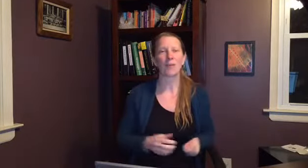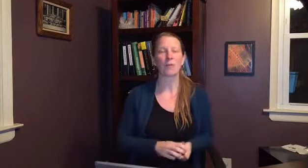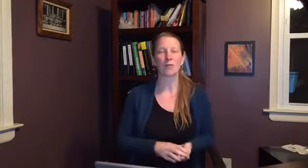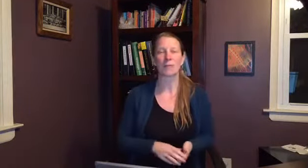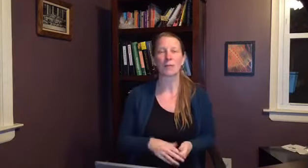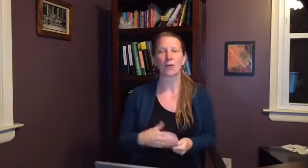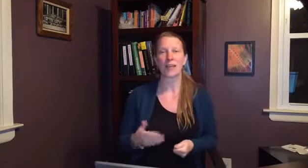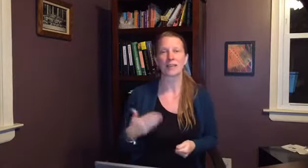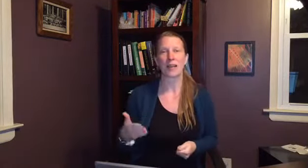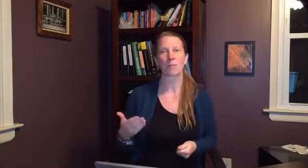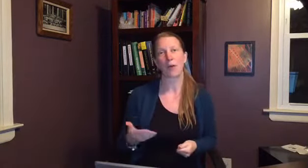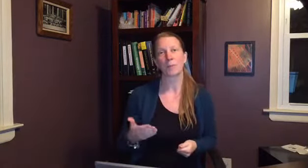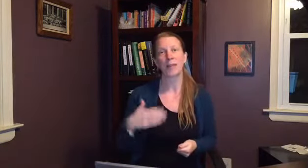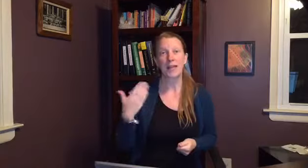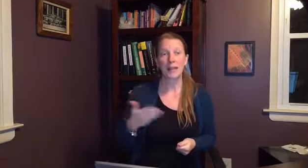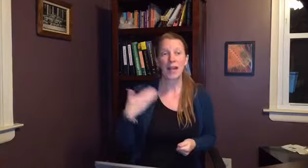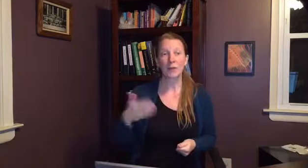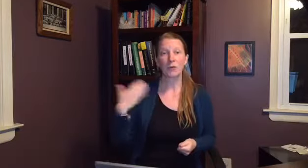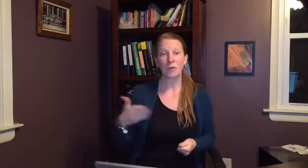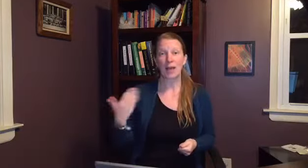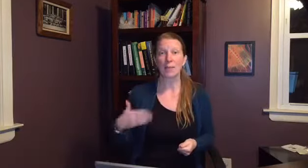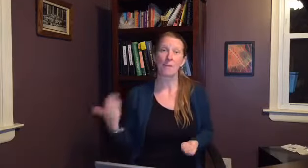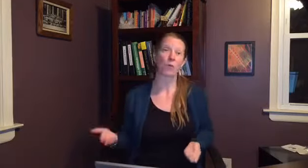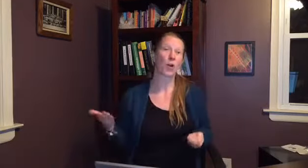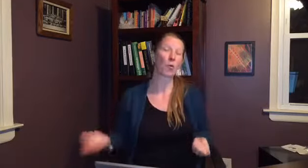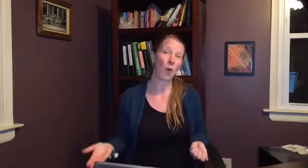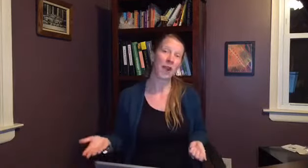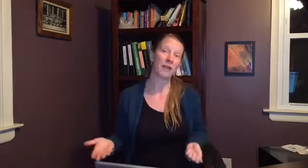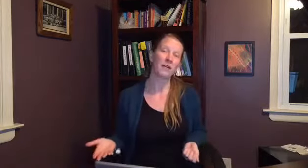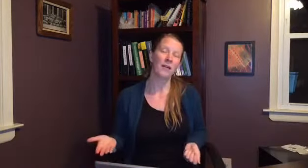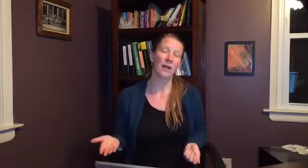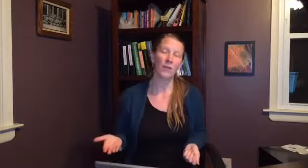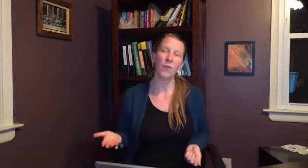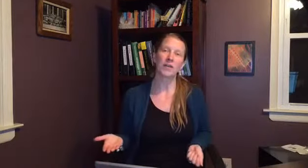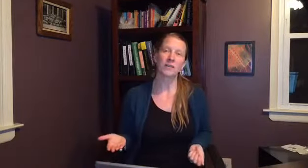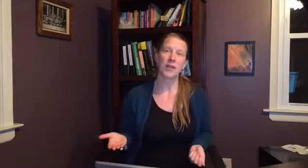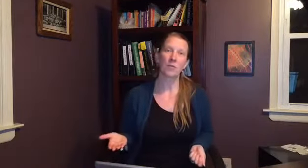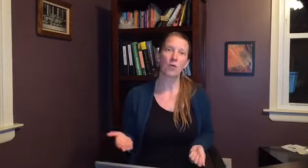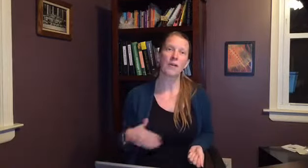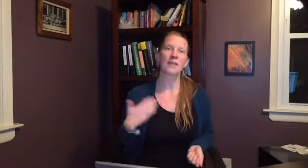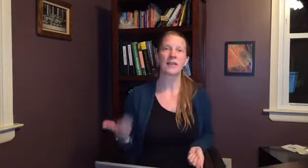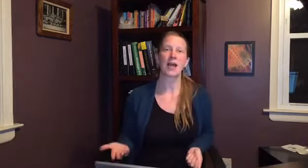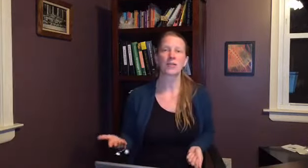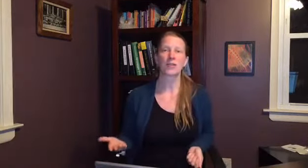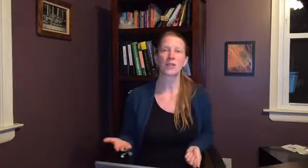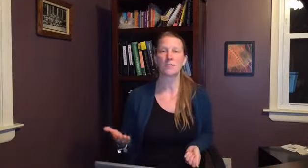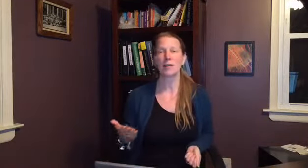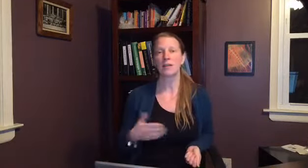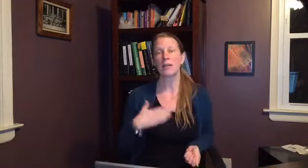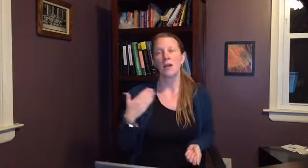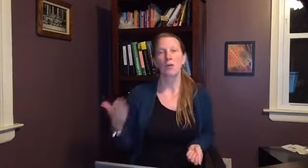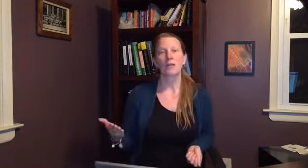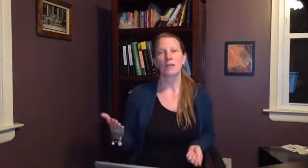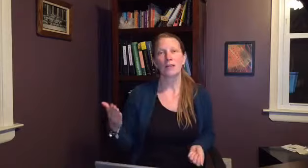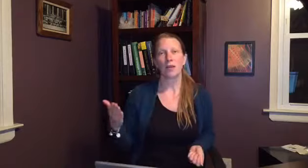most people get type one now that we're becoming more aware of what type one is and how it's transmitted well you know